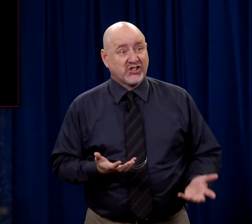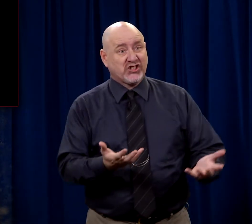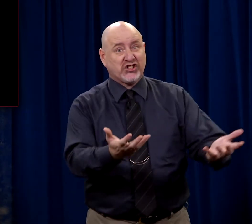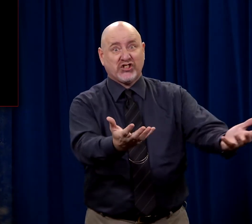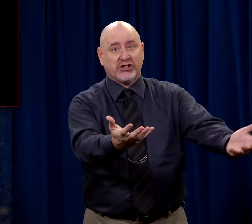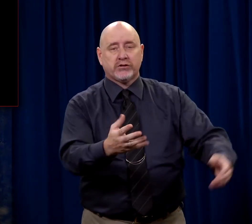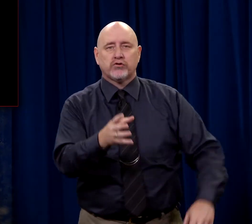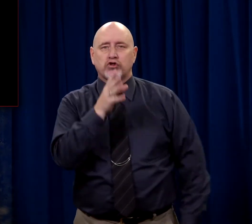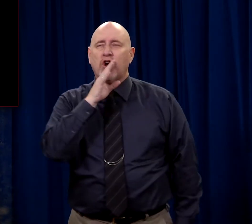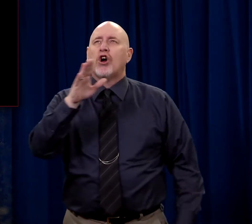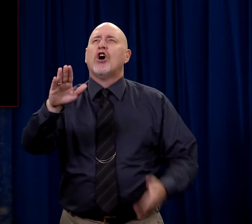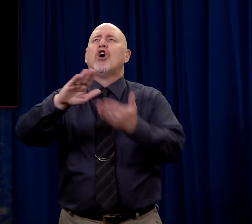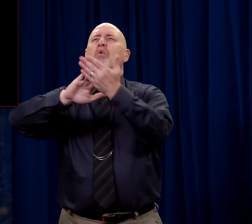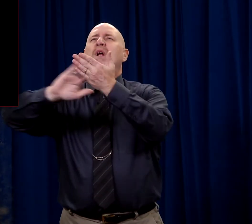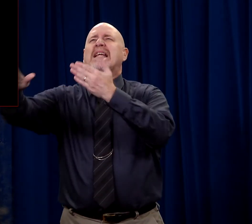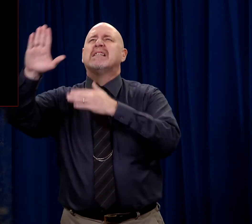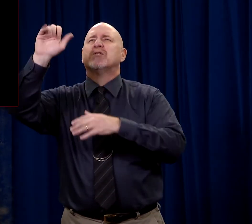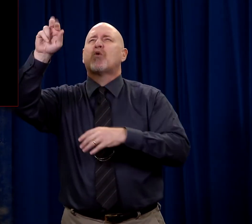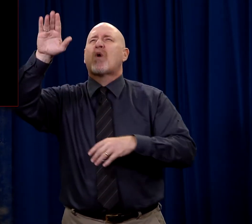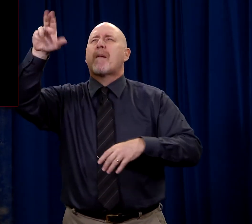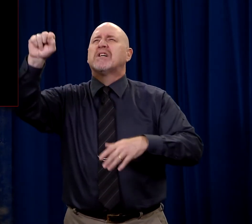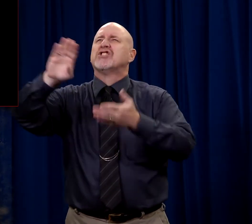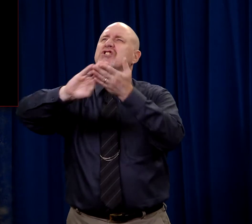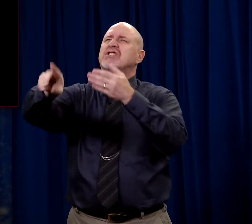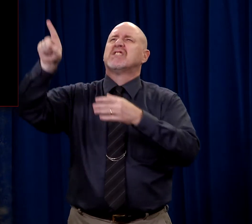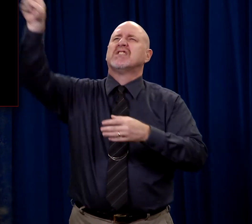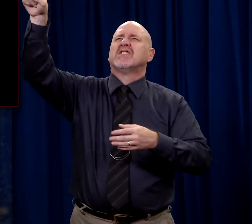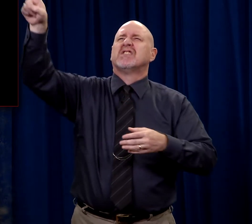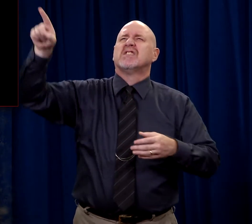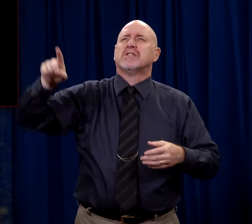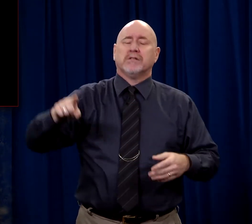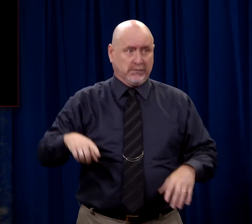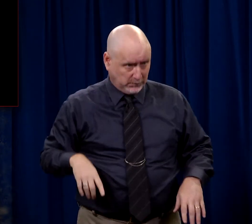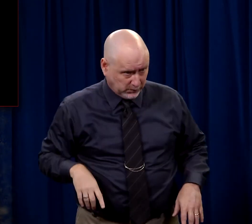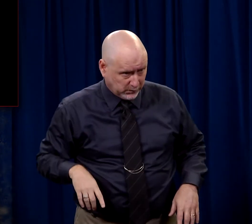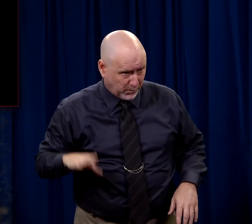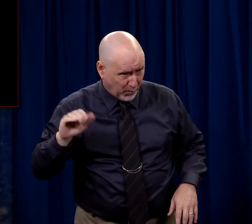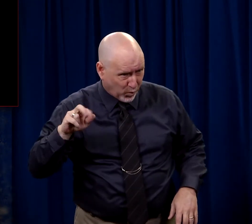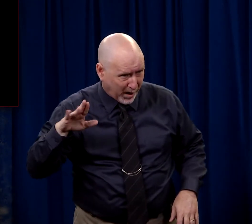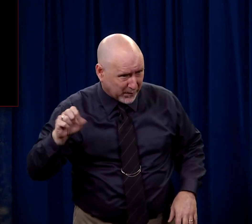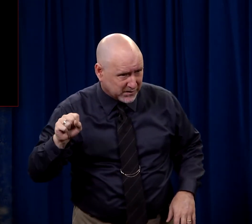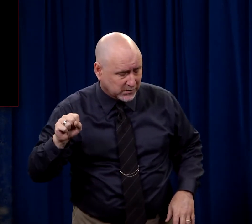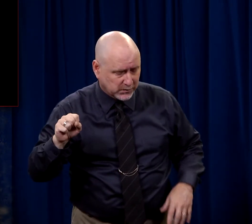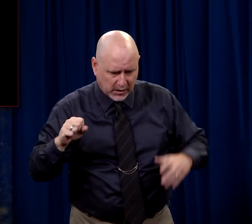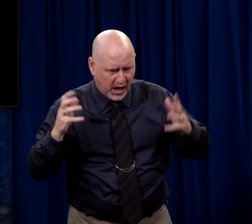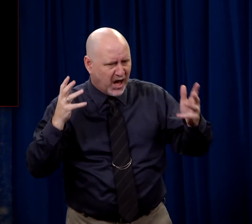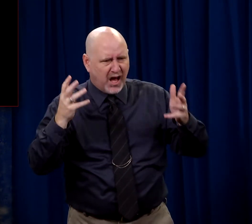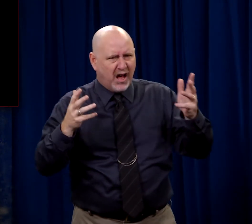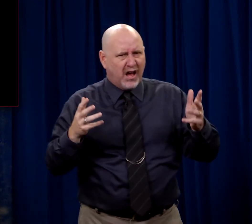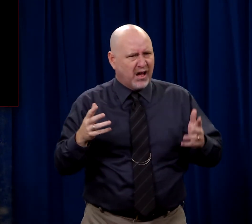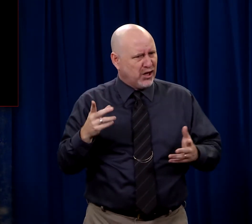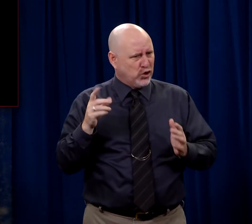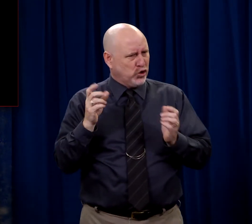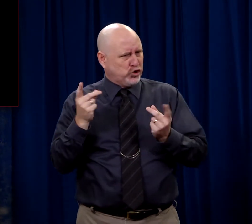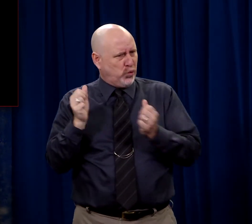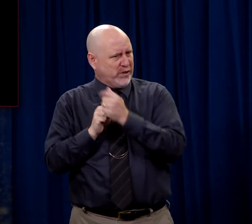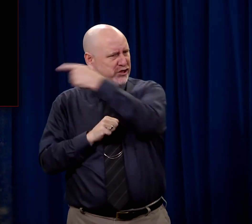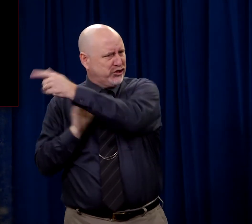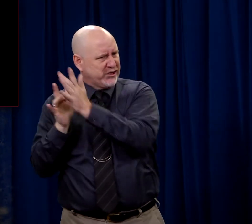because what happens is they say, Release Barabbas. Release Barabbas? What would you have me do then